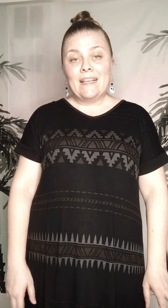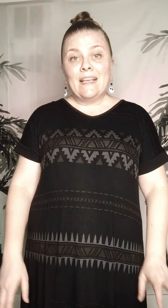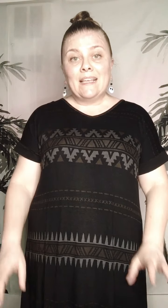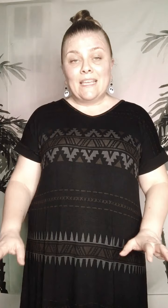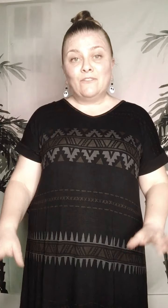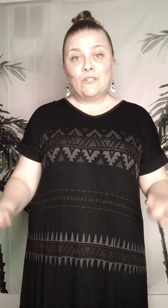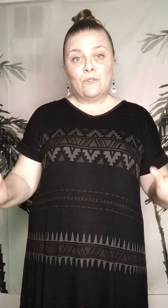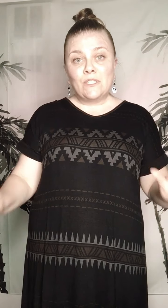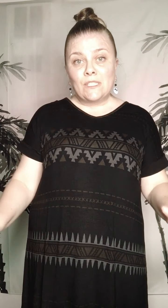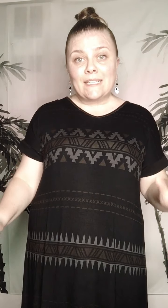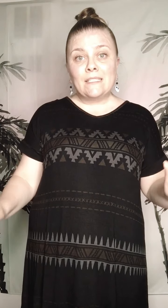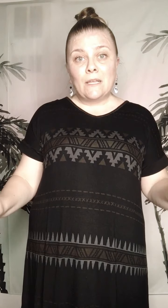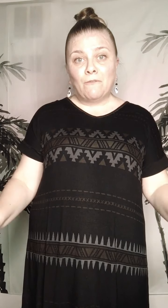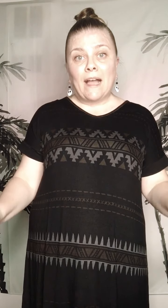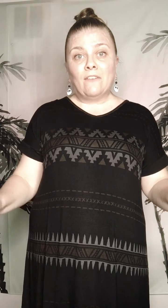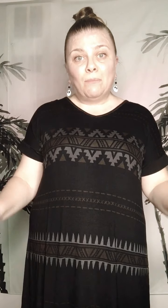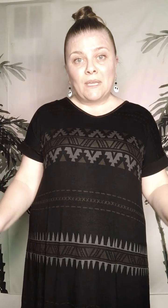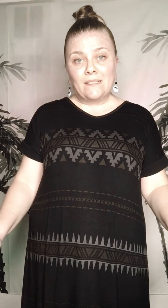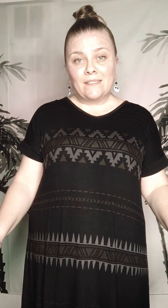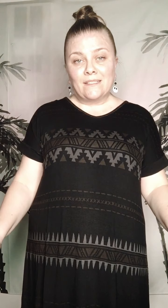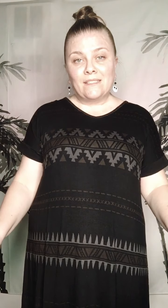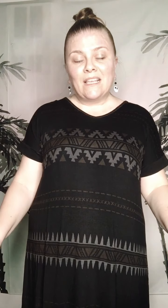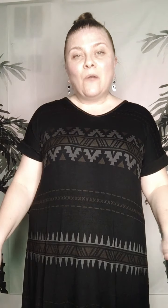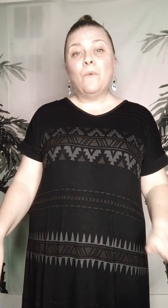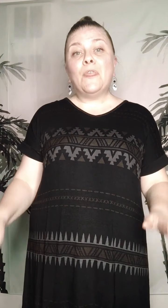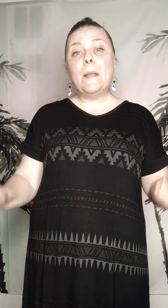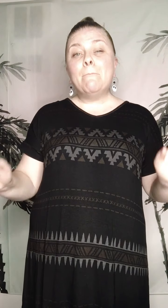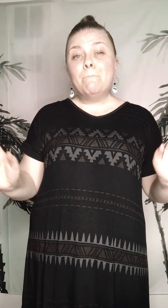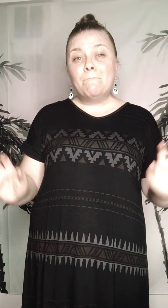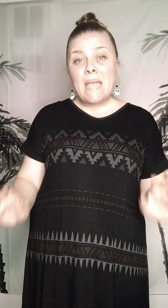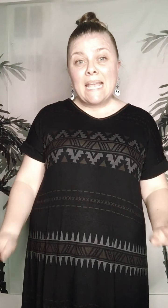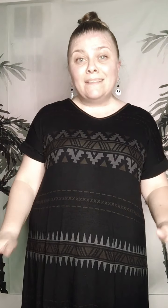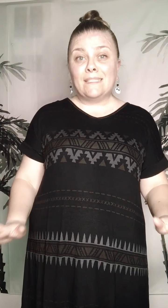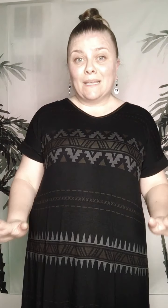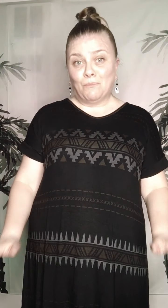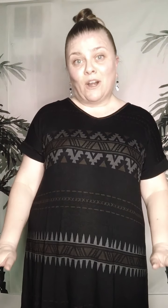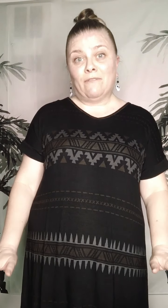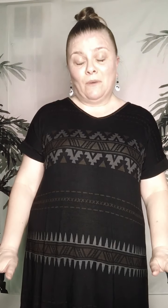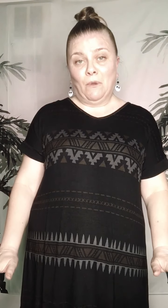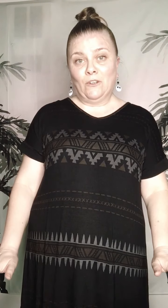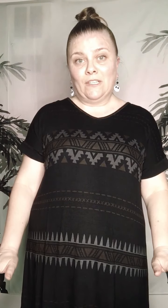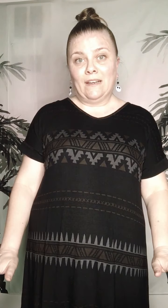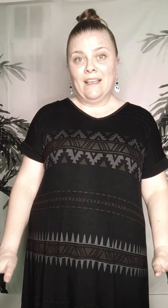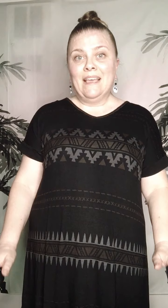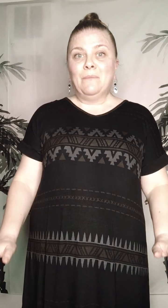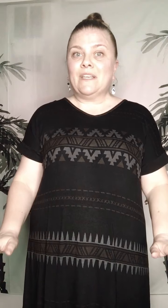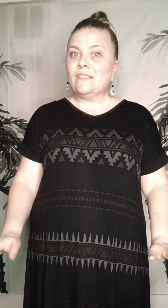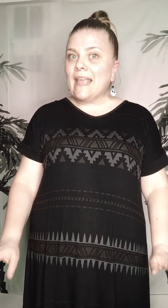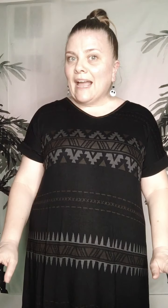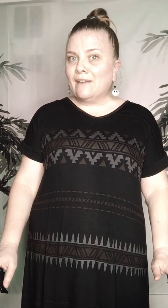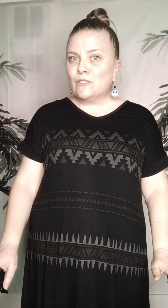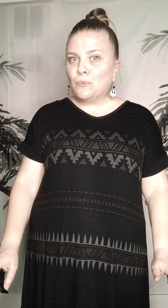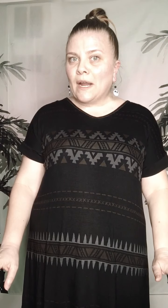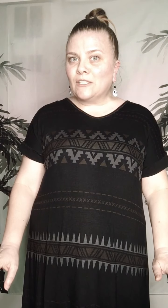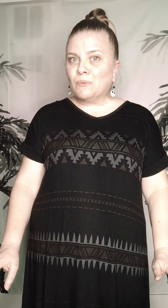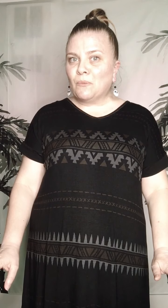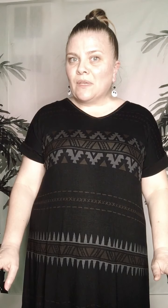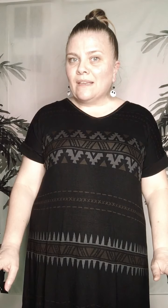gives you 65 pieces with an amazing profit margin because the average price per piece